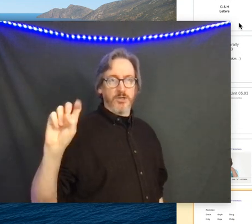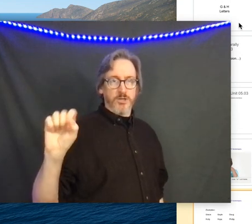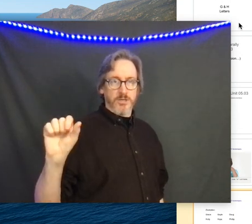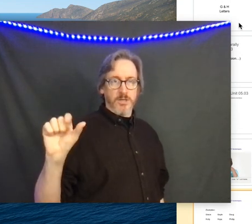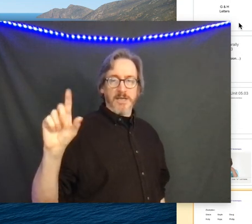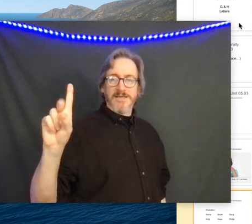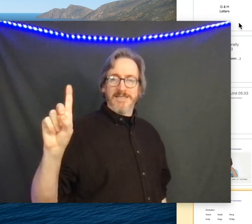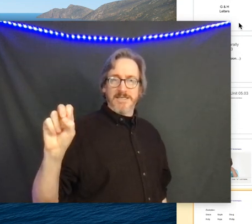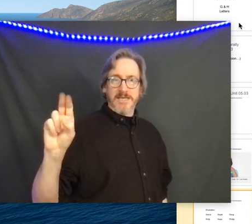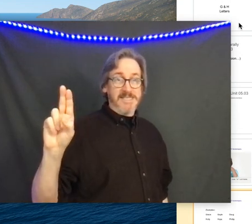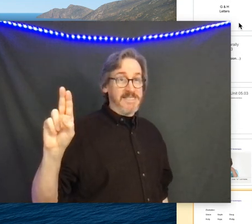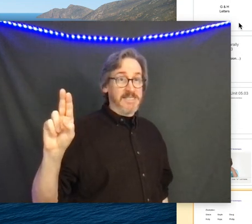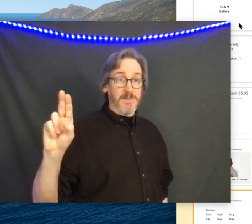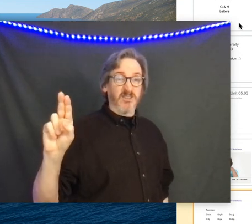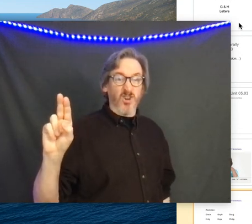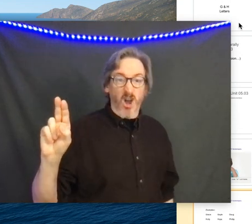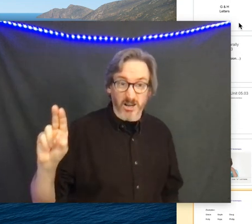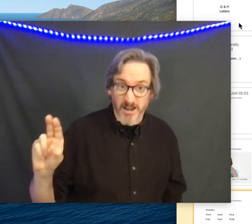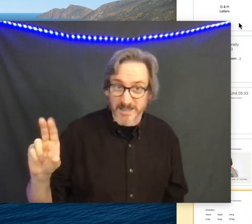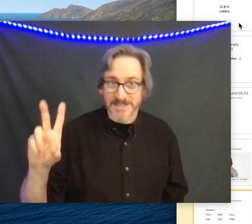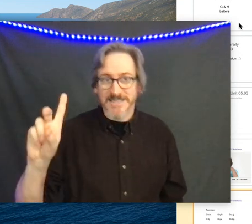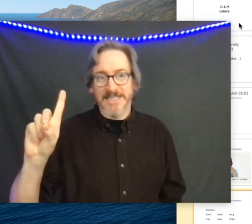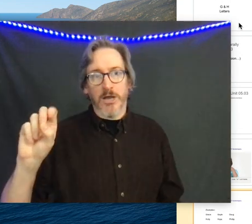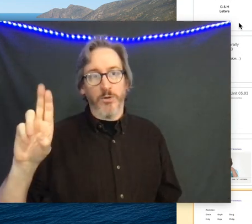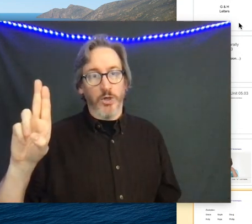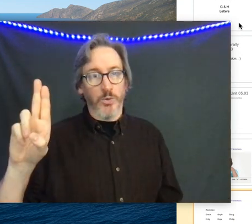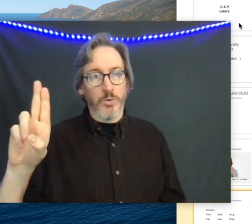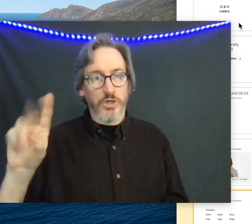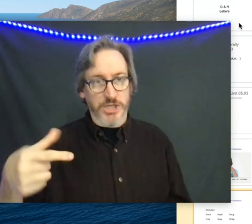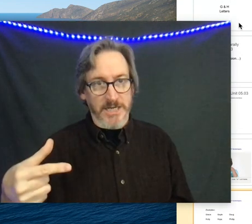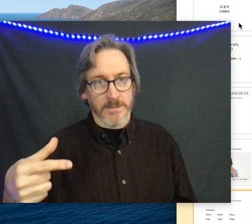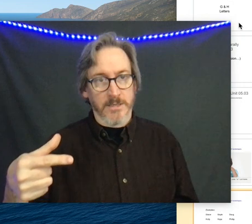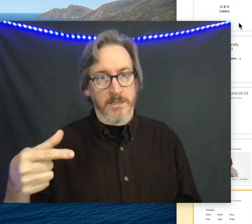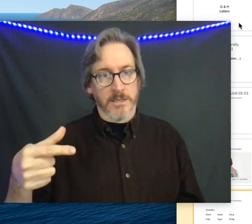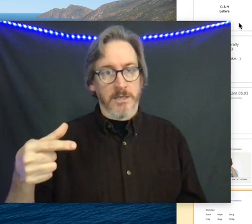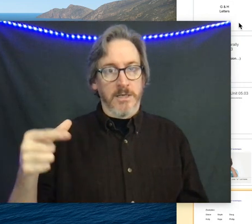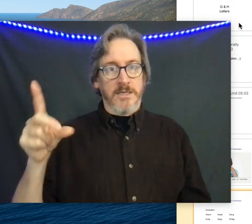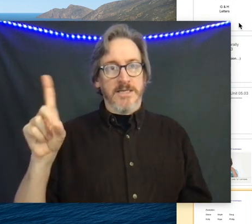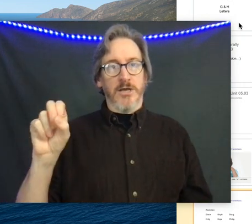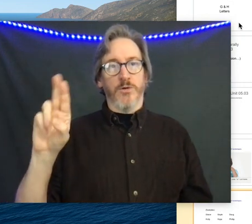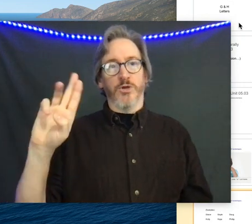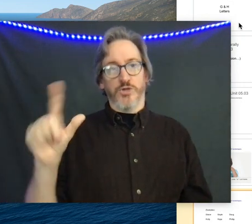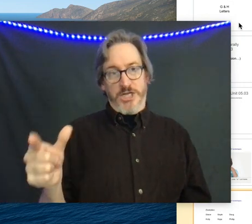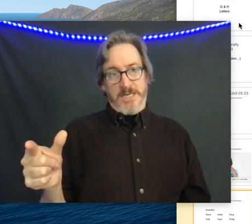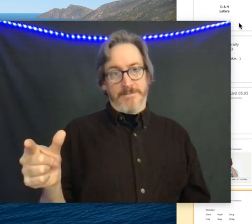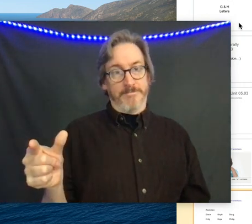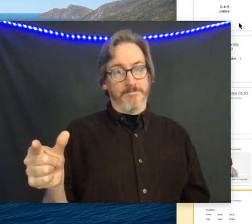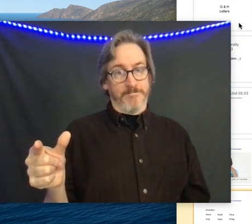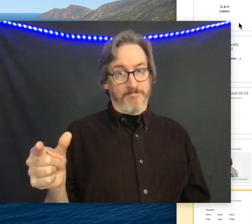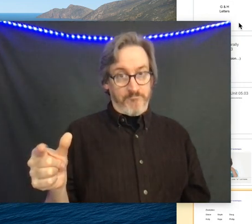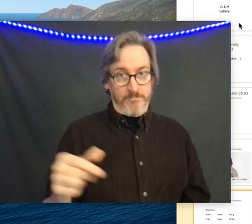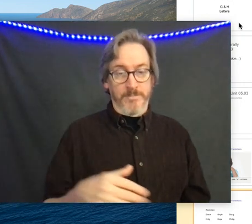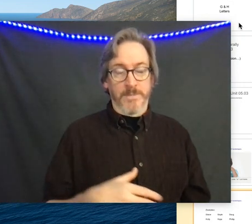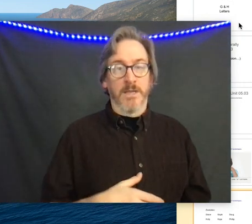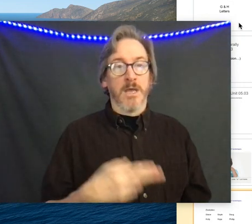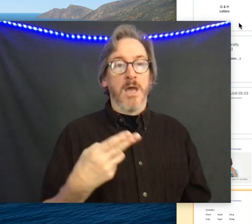-e-l-e-l-e-l-l-e-l-l-l